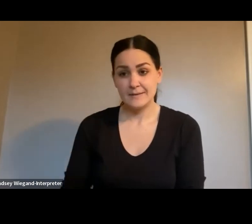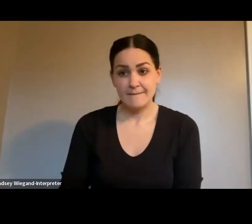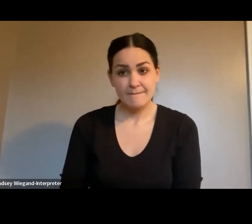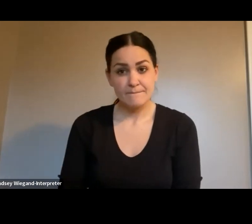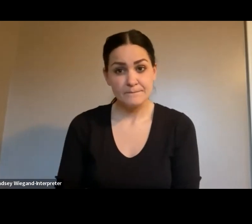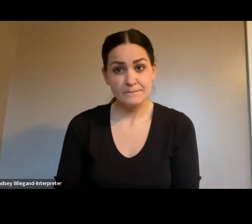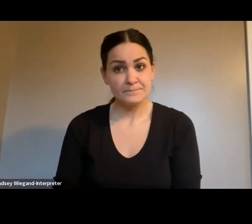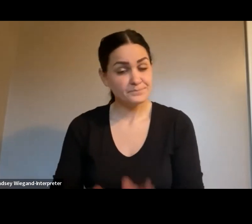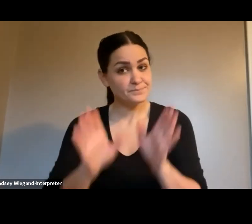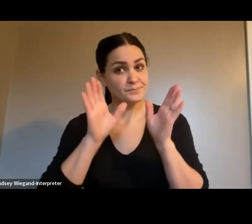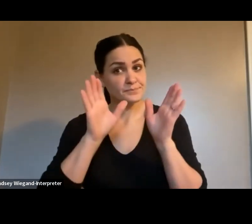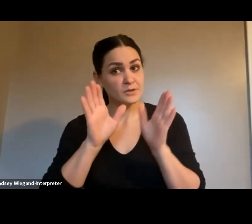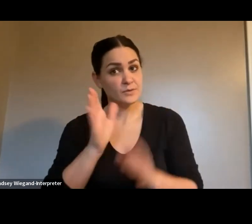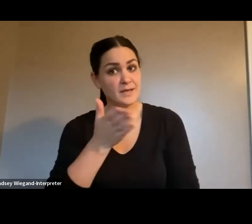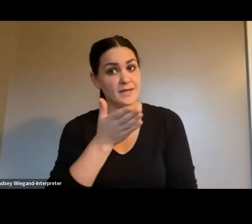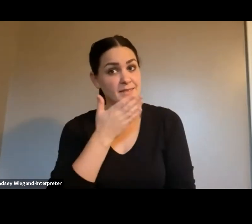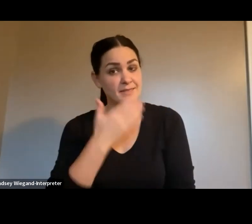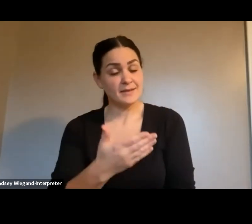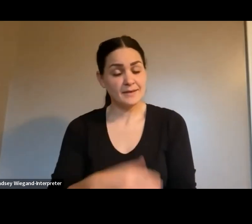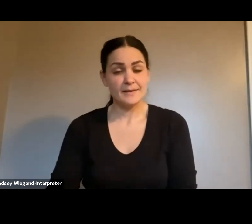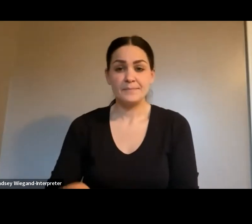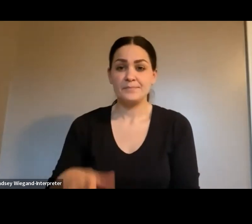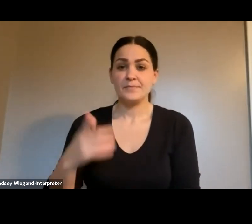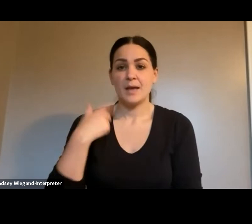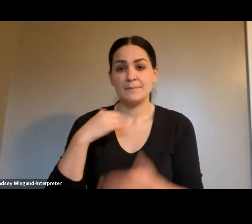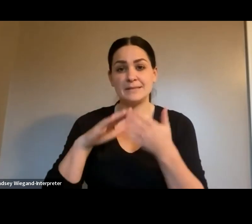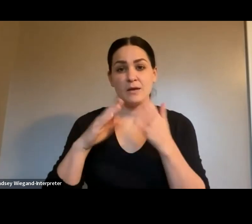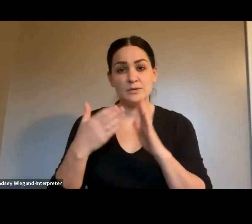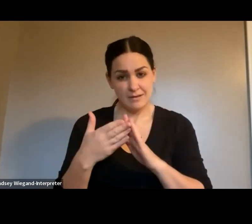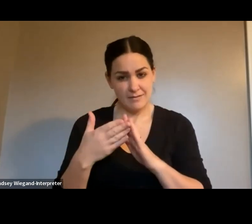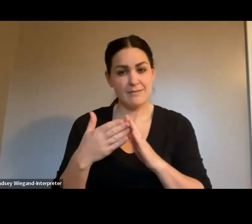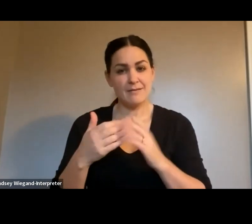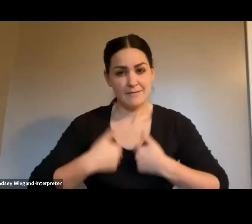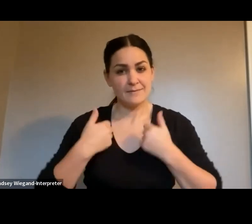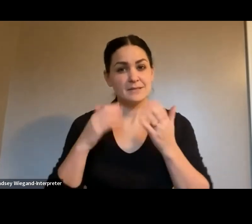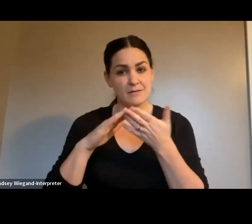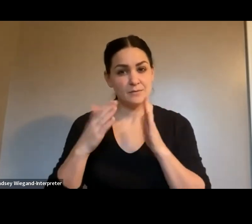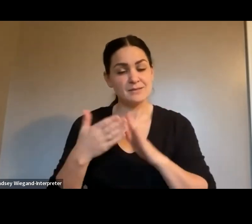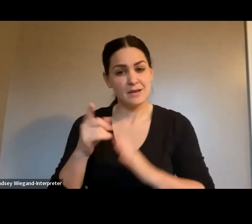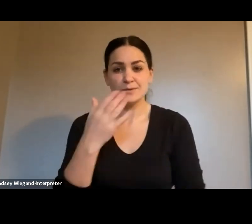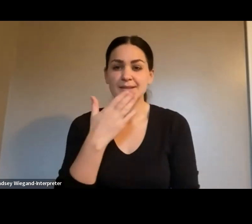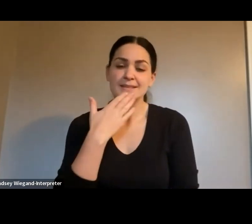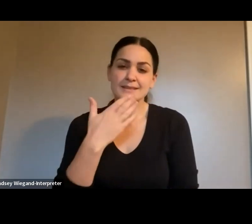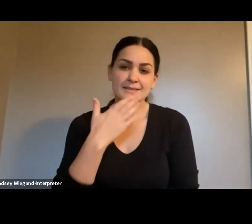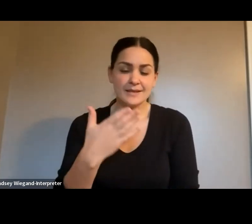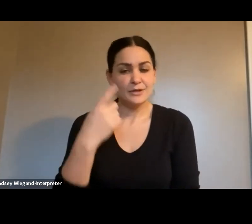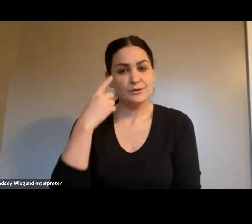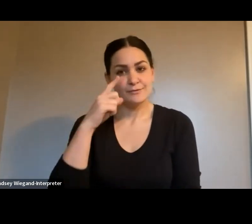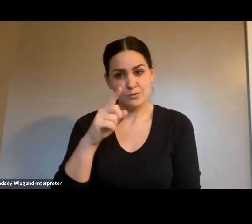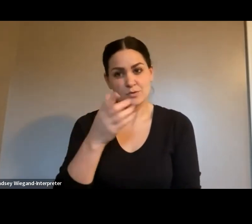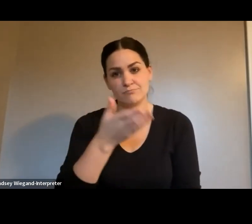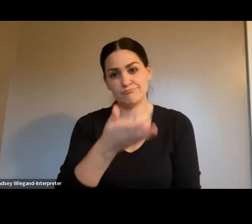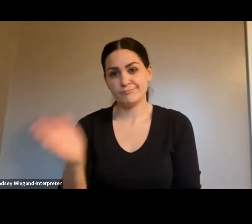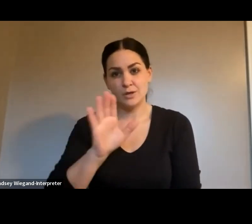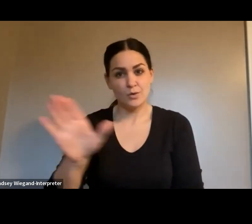Great. Thank you. Colin Hansinski. I'm a downtown resident. First, I'd like to say that I appreciate you all being here and the work that you all have been